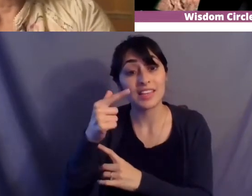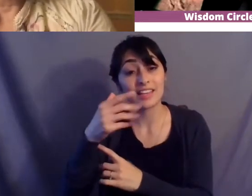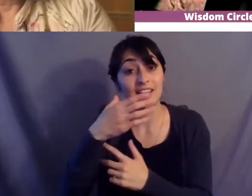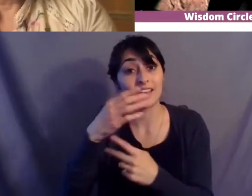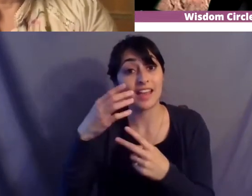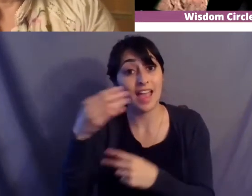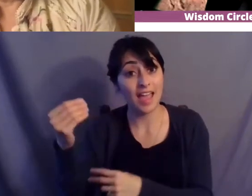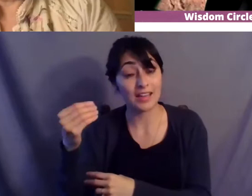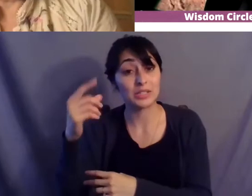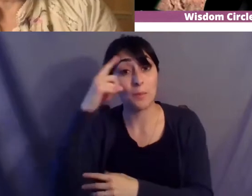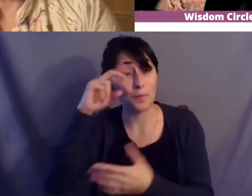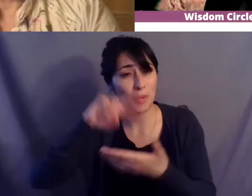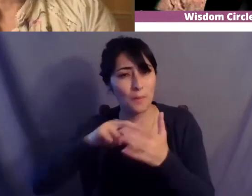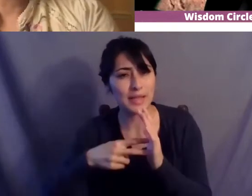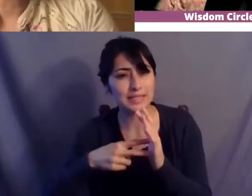time